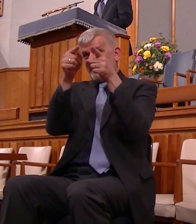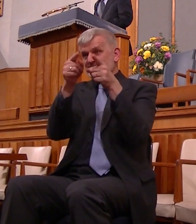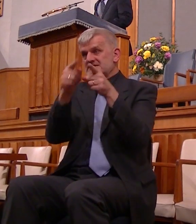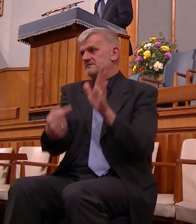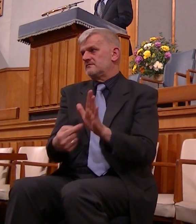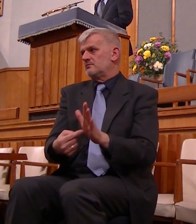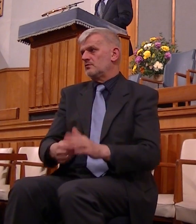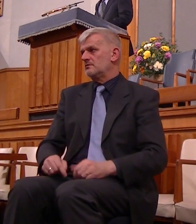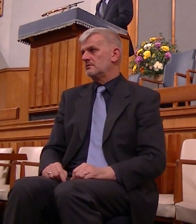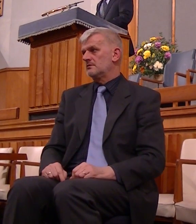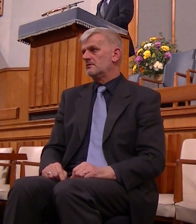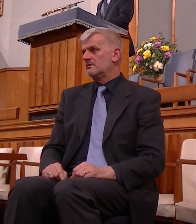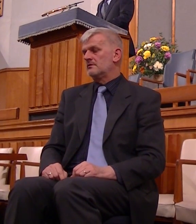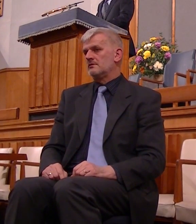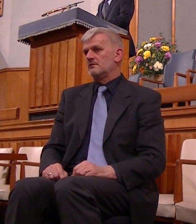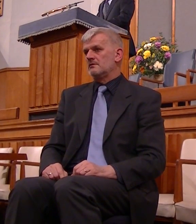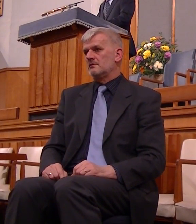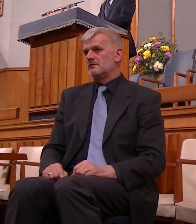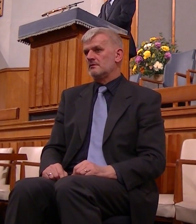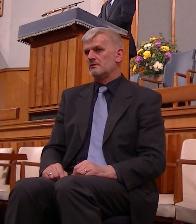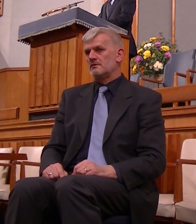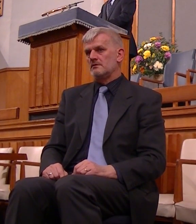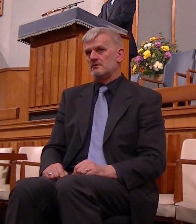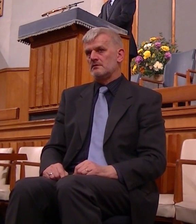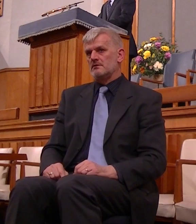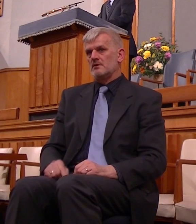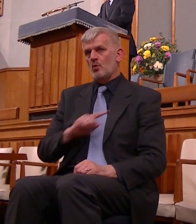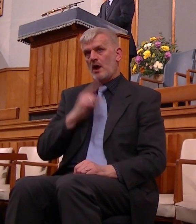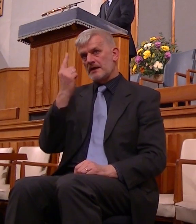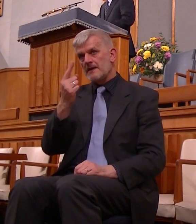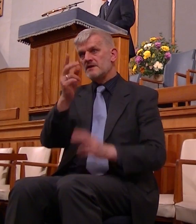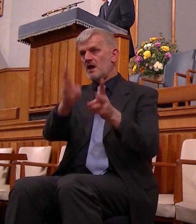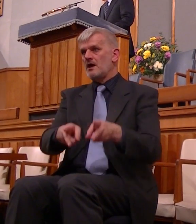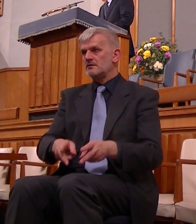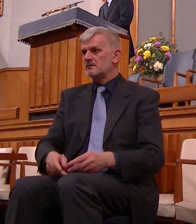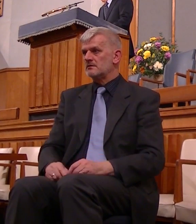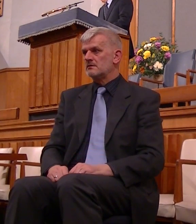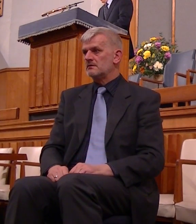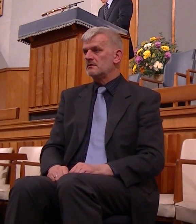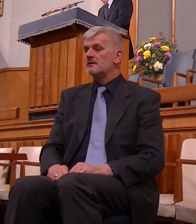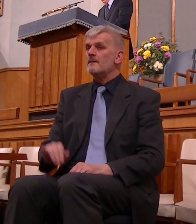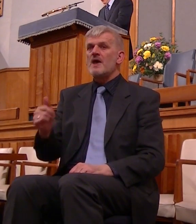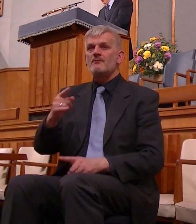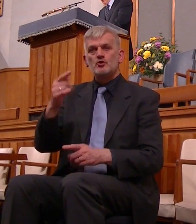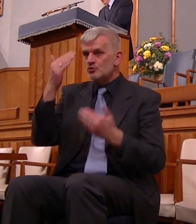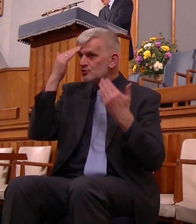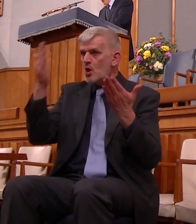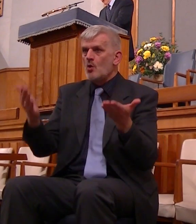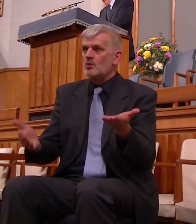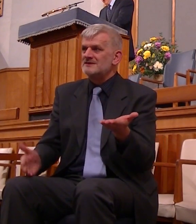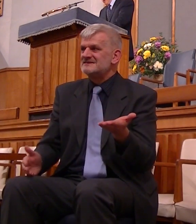Christ the son of God equal with the father oh friends if you don't know that